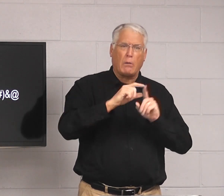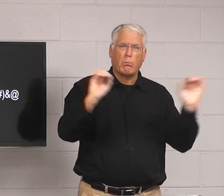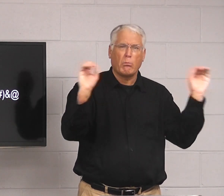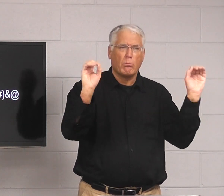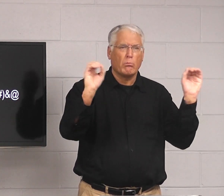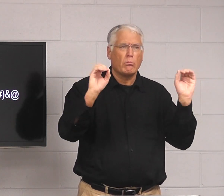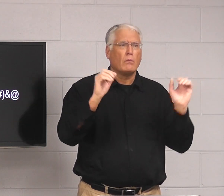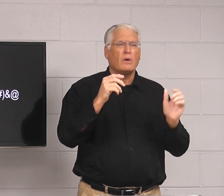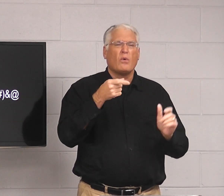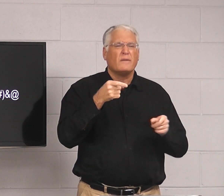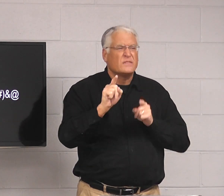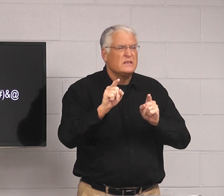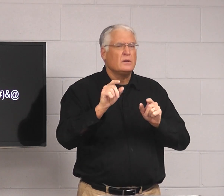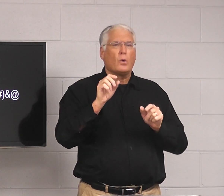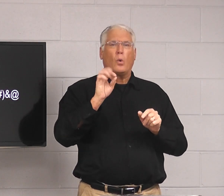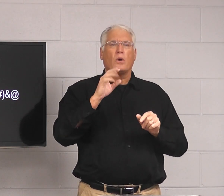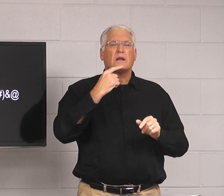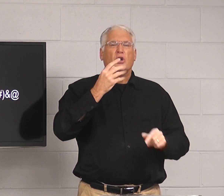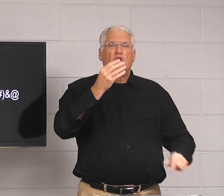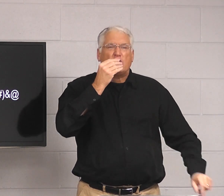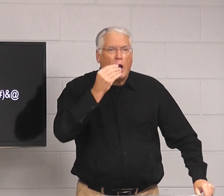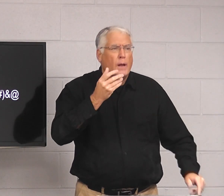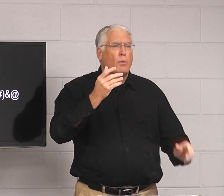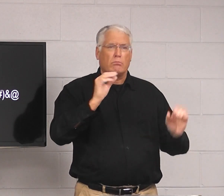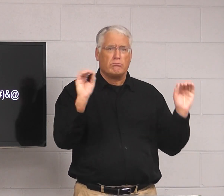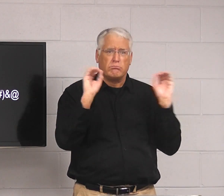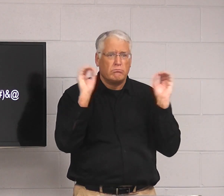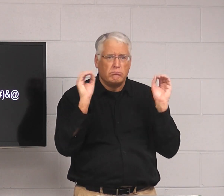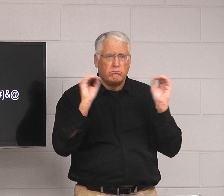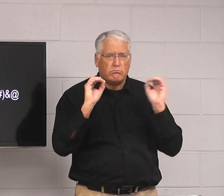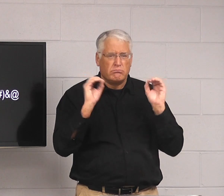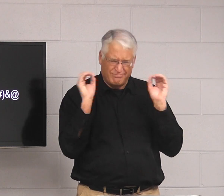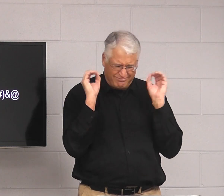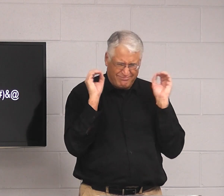TV talking, using no bad words, that are offensive, or using, saying, shut up?